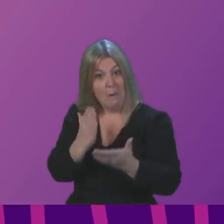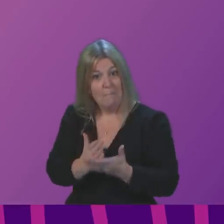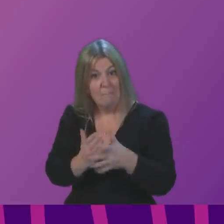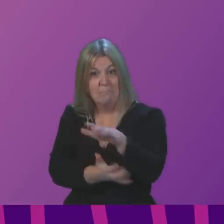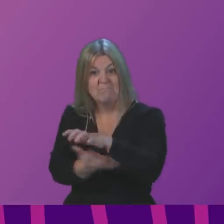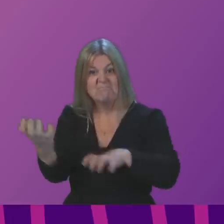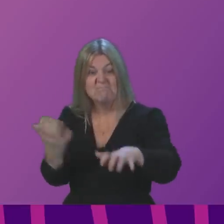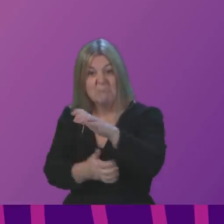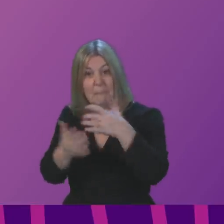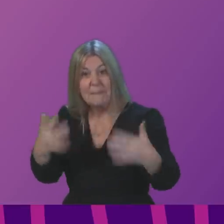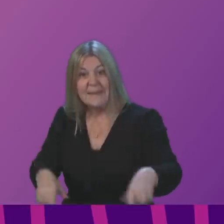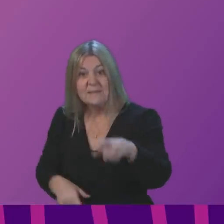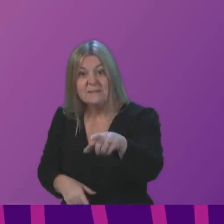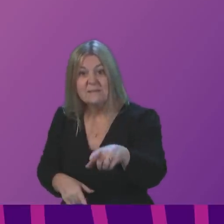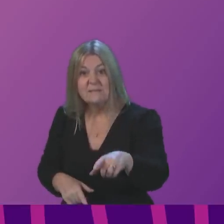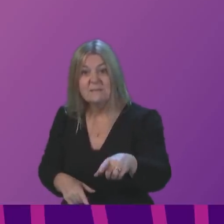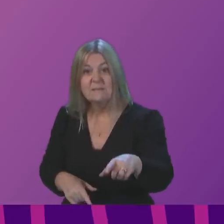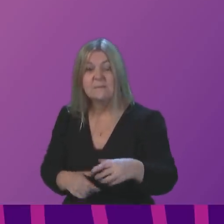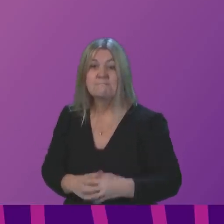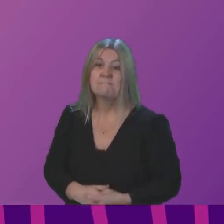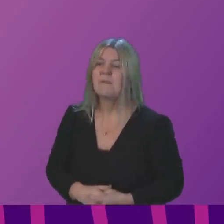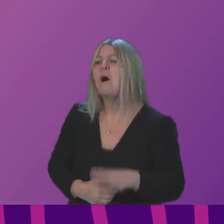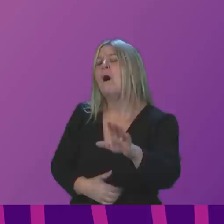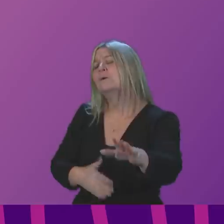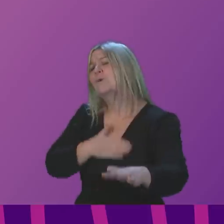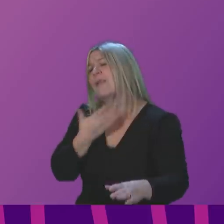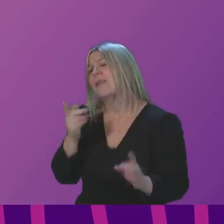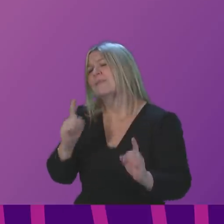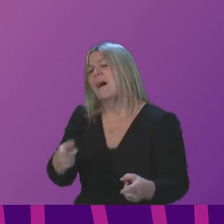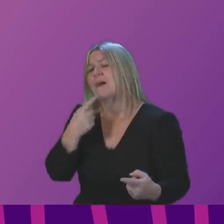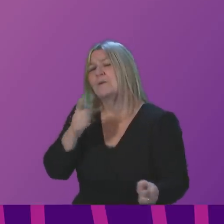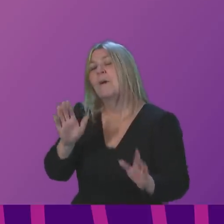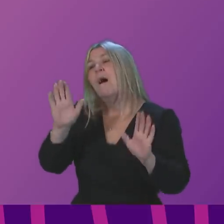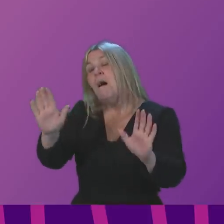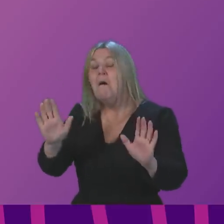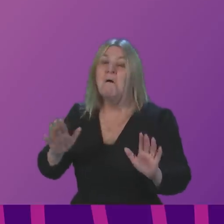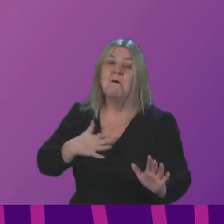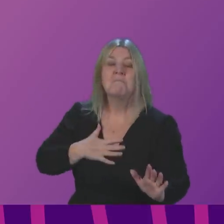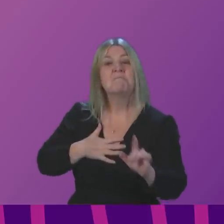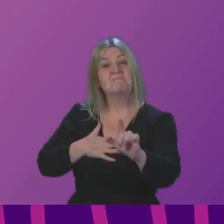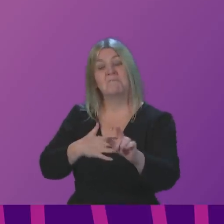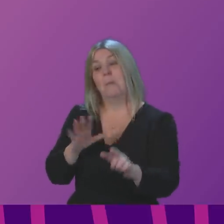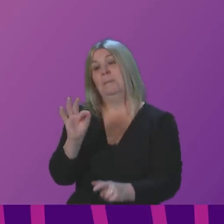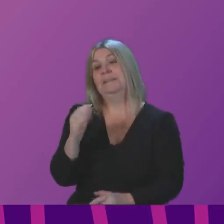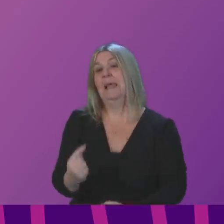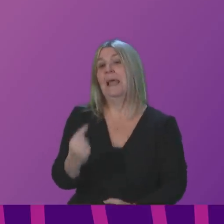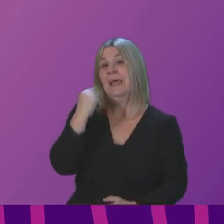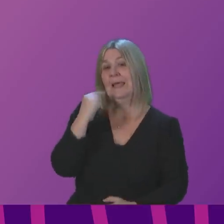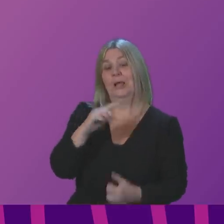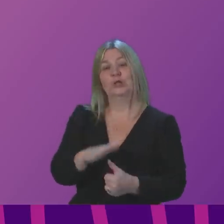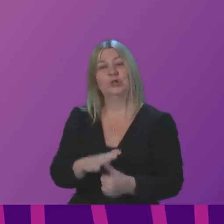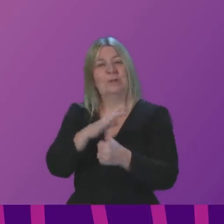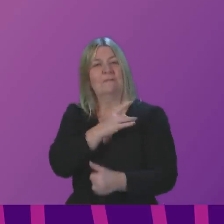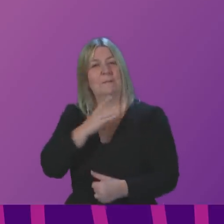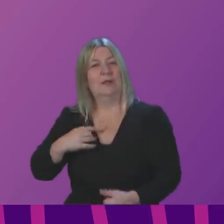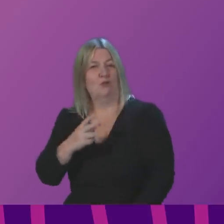mess. On Monday, well, they don't like it, but let's just go through it. So on Monday, the chief medical officer told everyone who